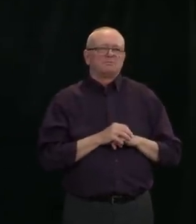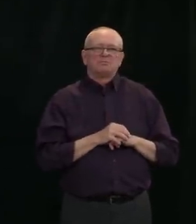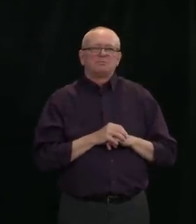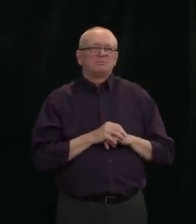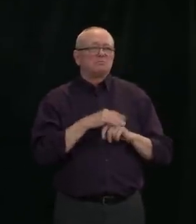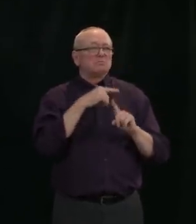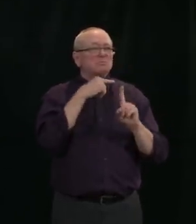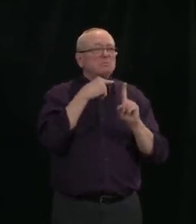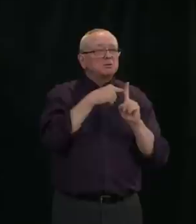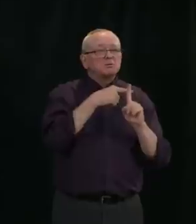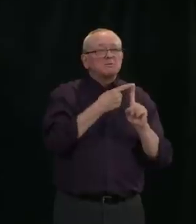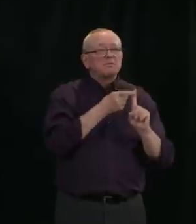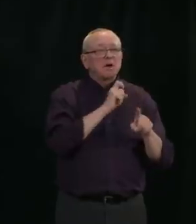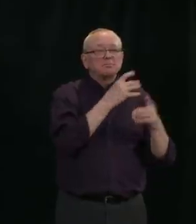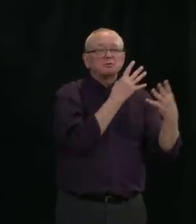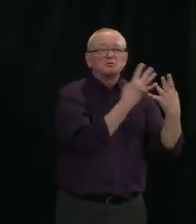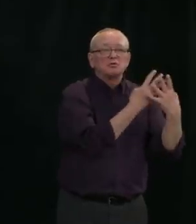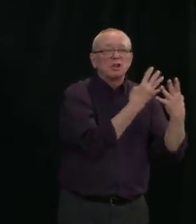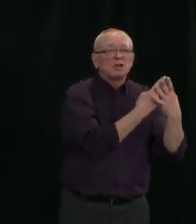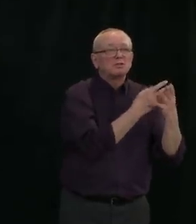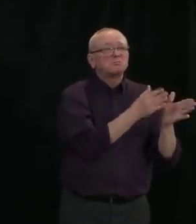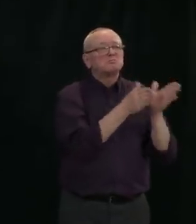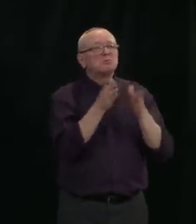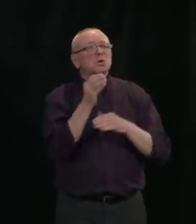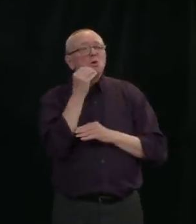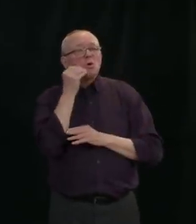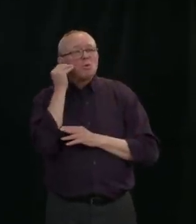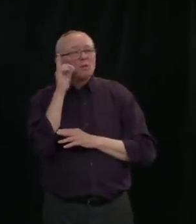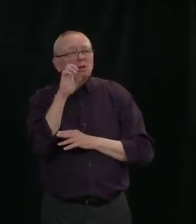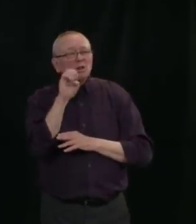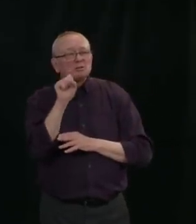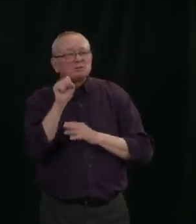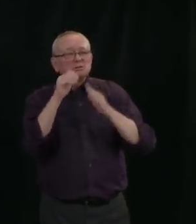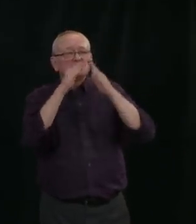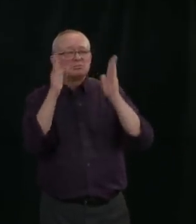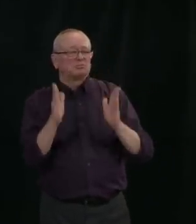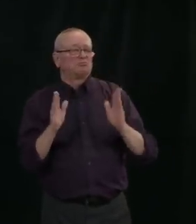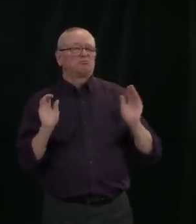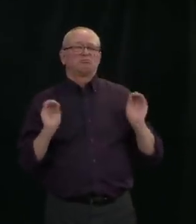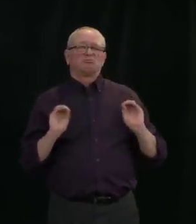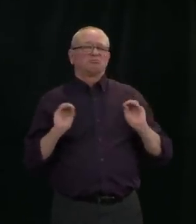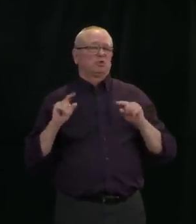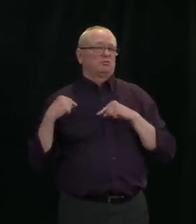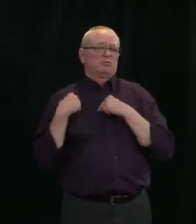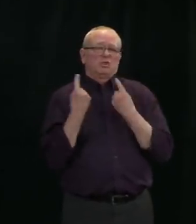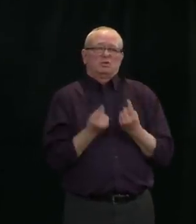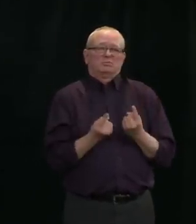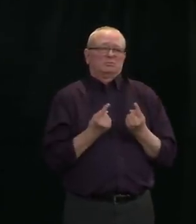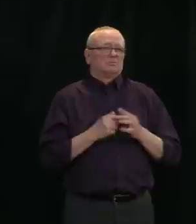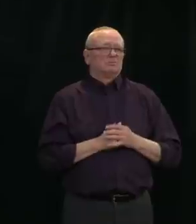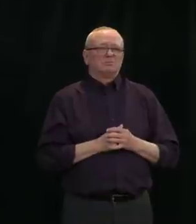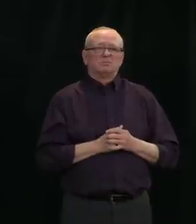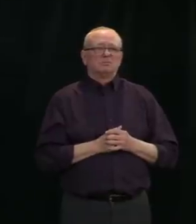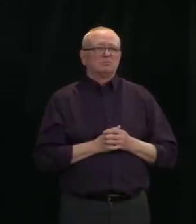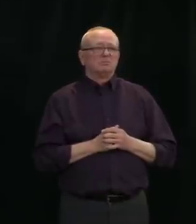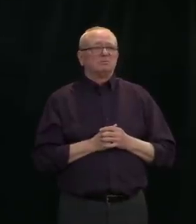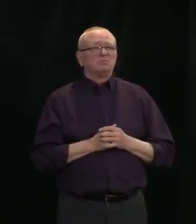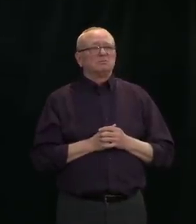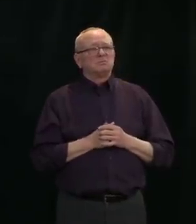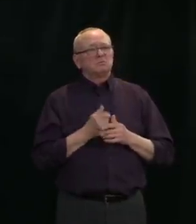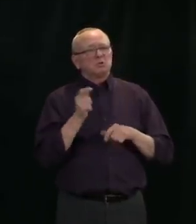work that we've been doing with facilities to prepare. So, for example, with homeless shelters, making sure that